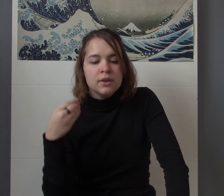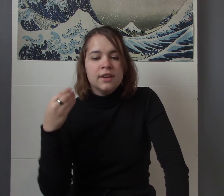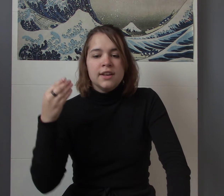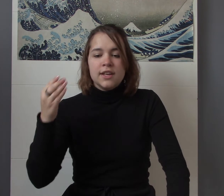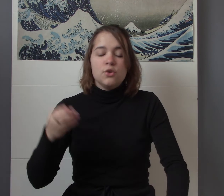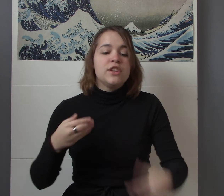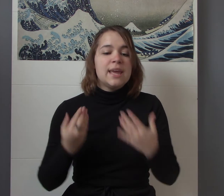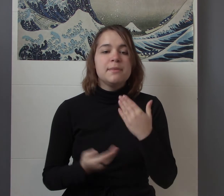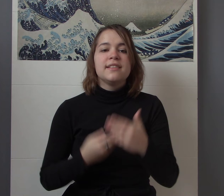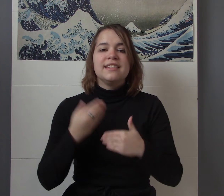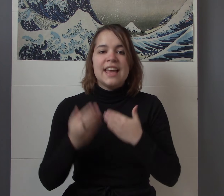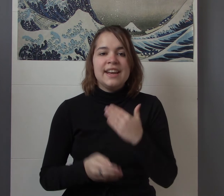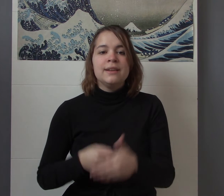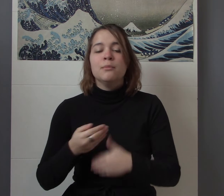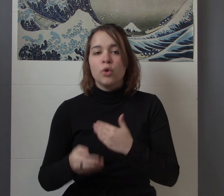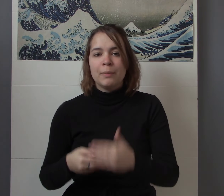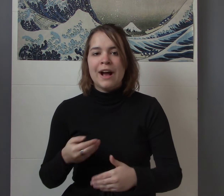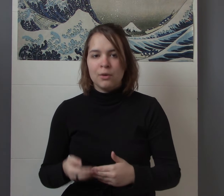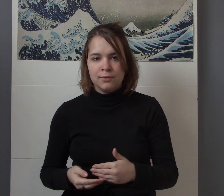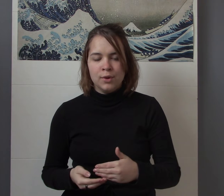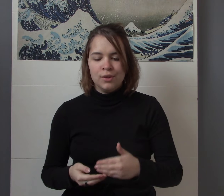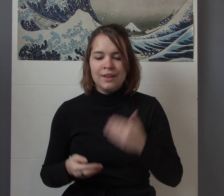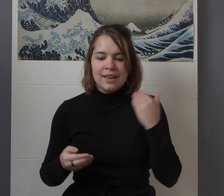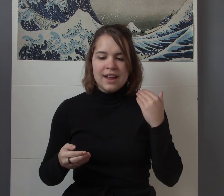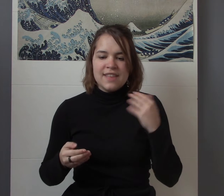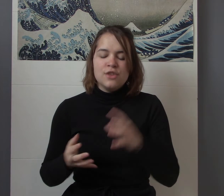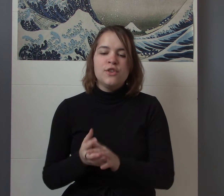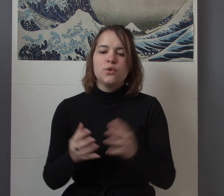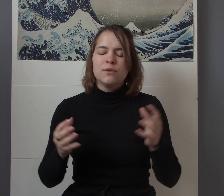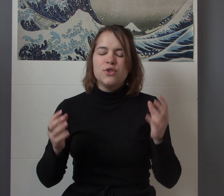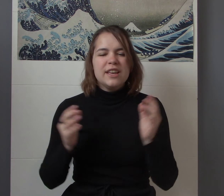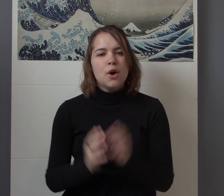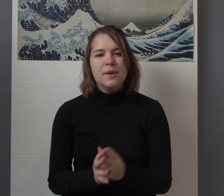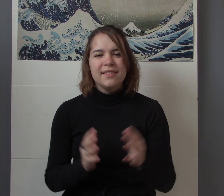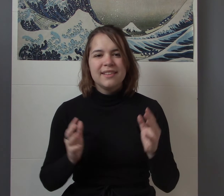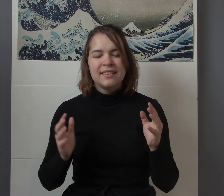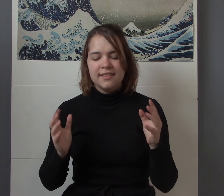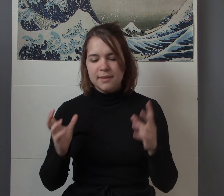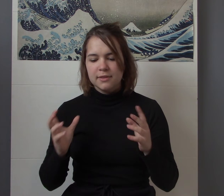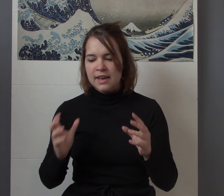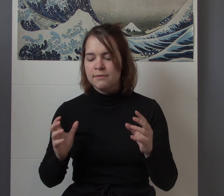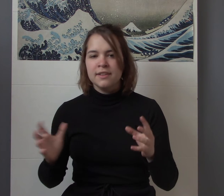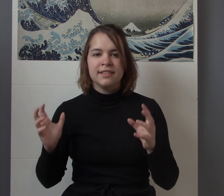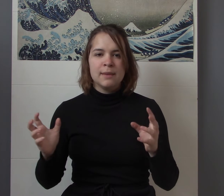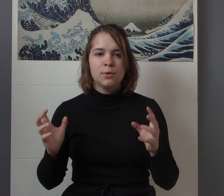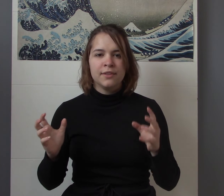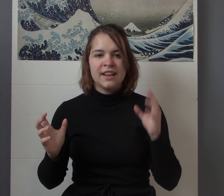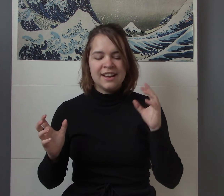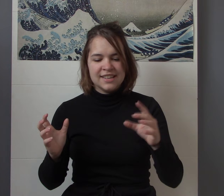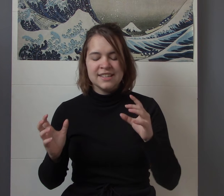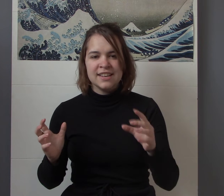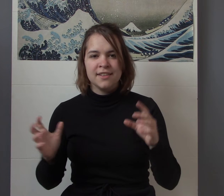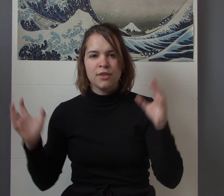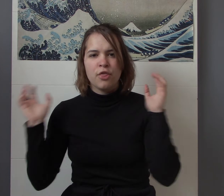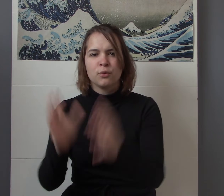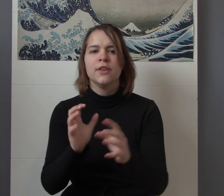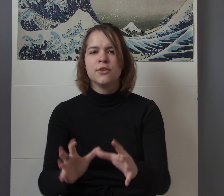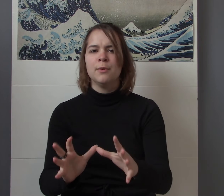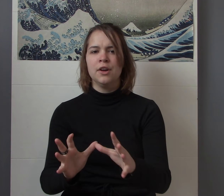you know she keeps getting more powerful and then she sort of she always seems to have these labels and identities thrust upon